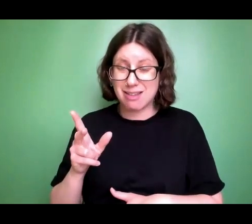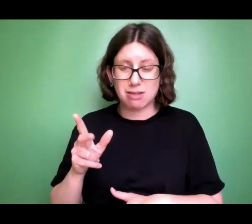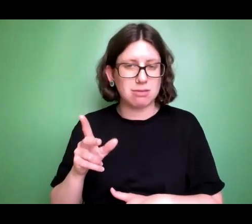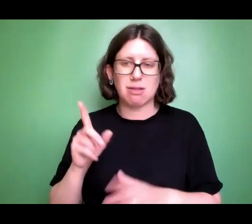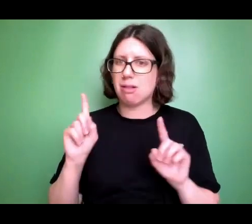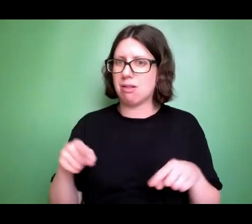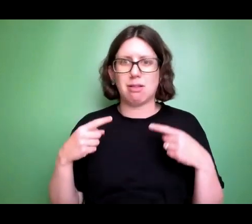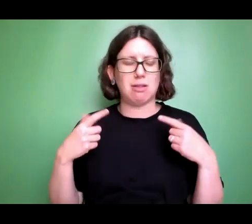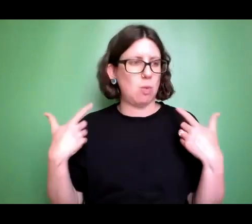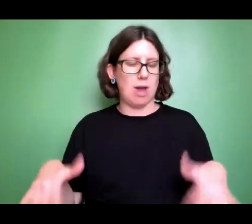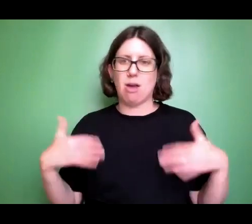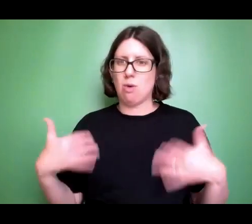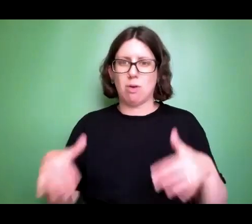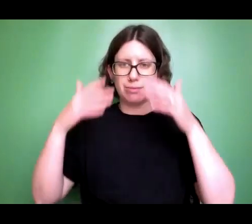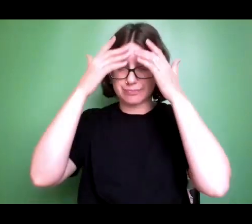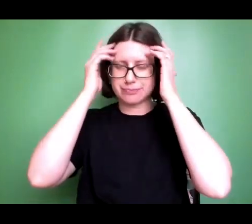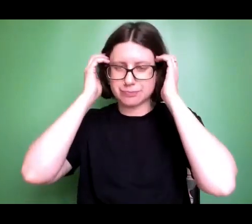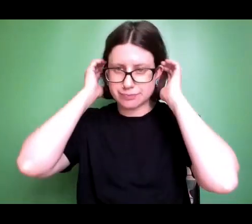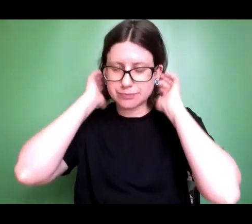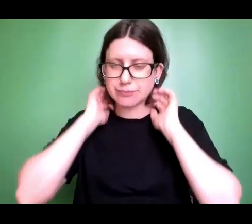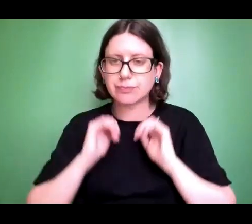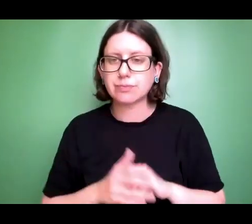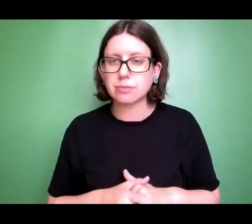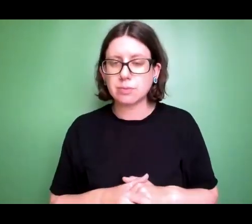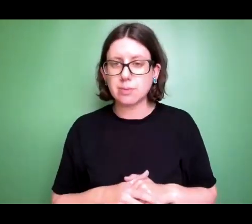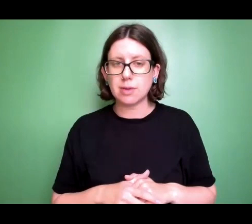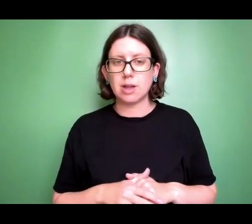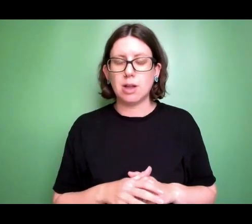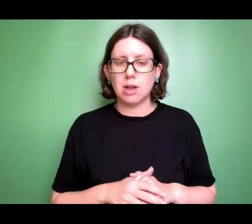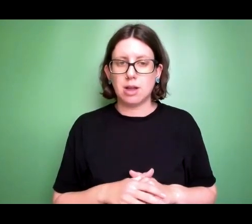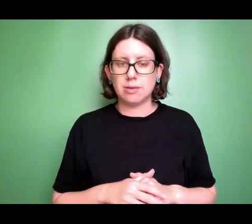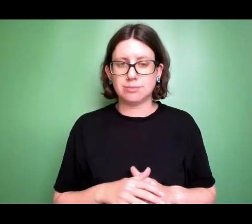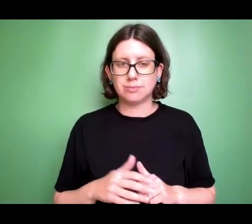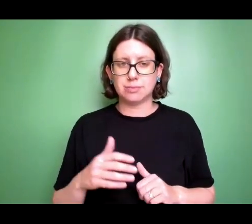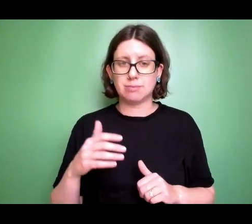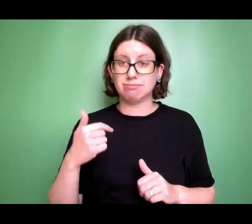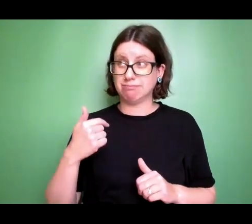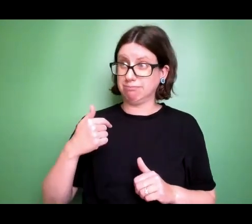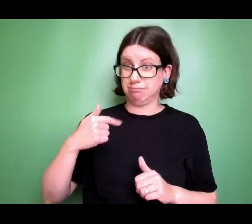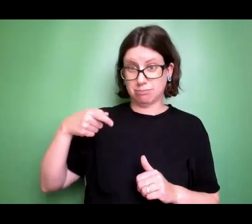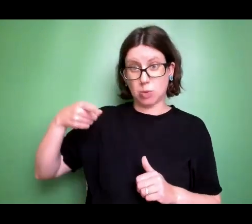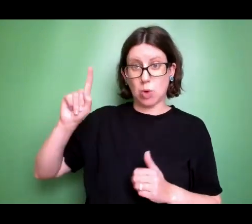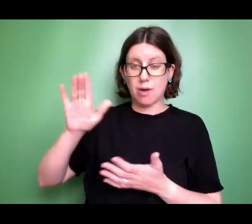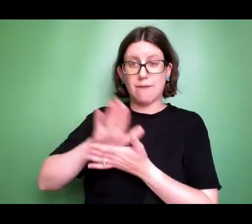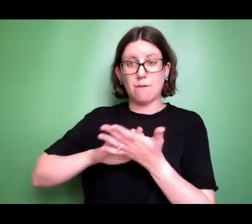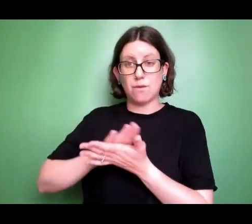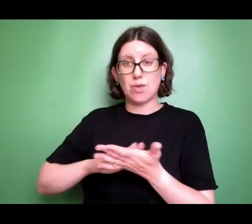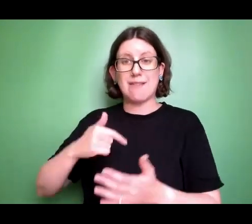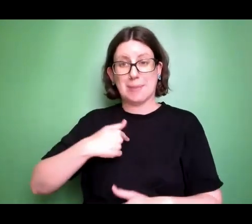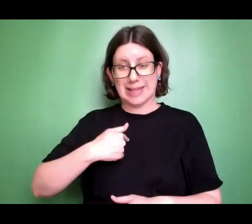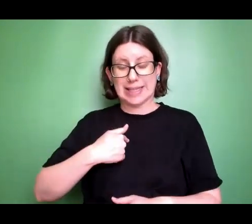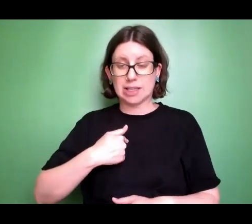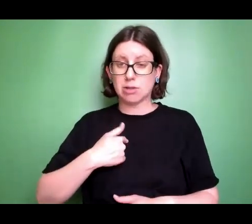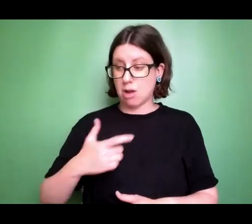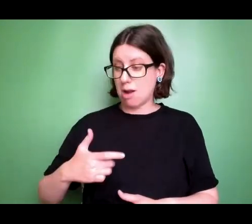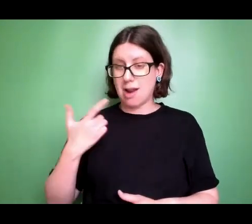But I prayed with him and I received God's forgiveness and God changed my life. You know,